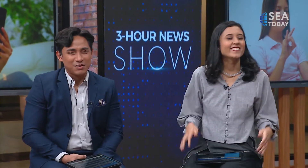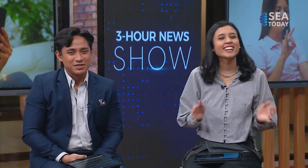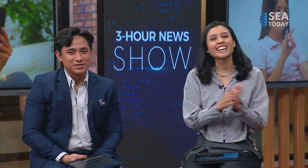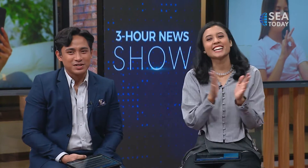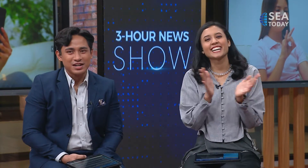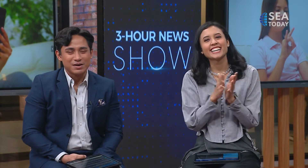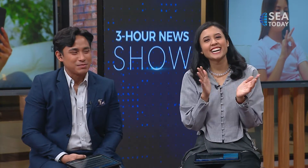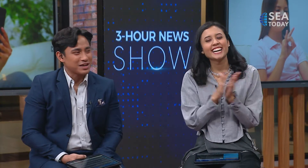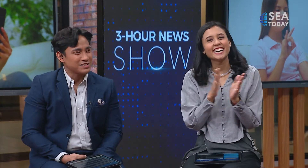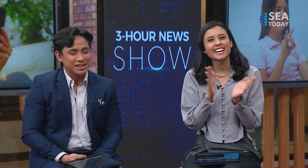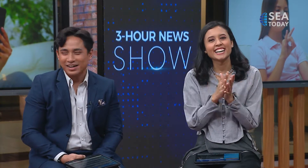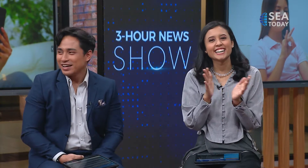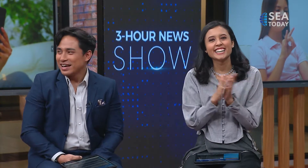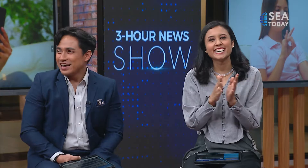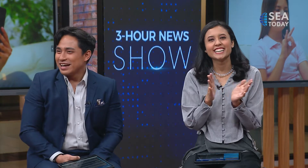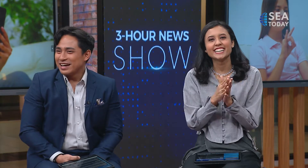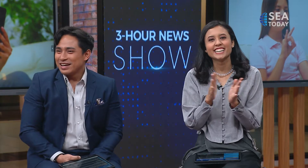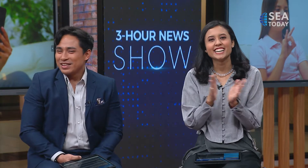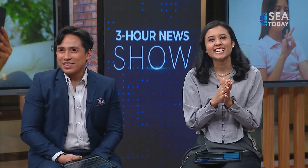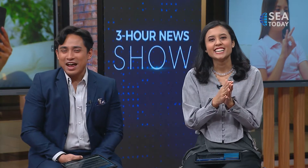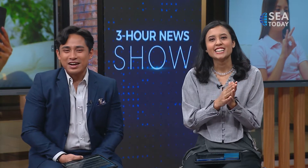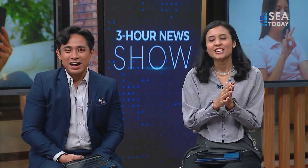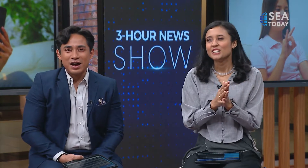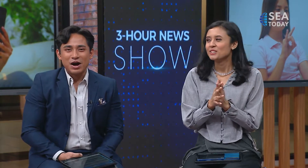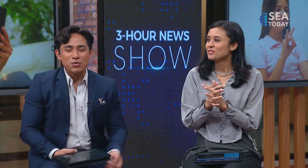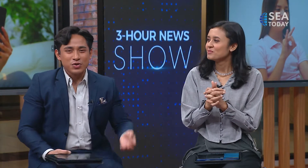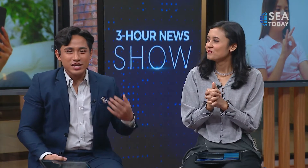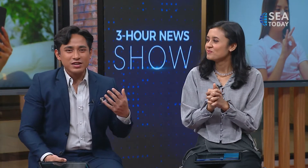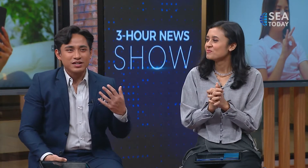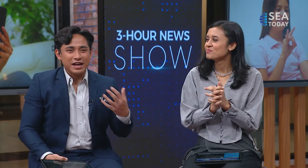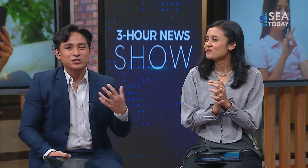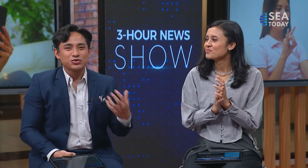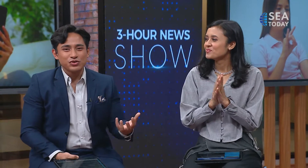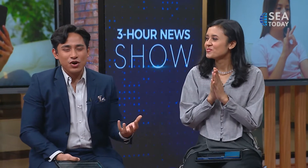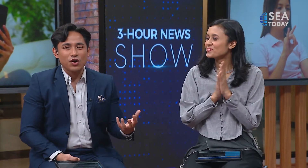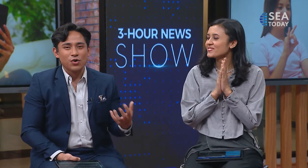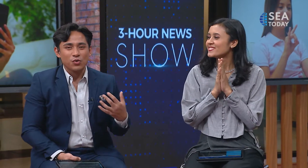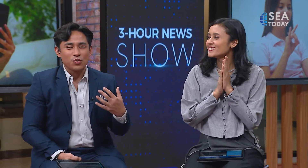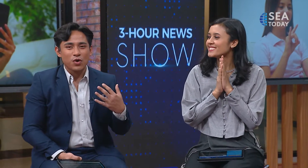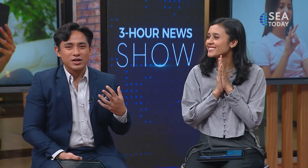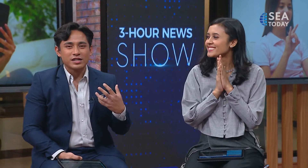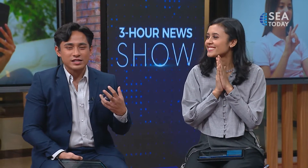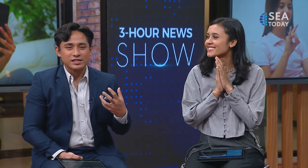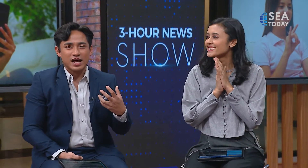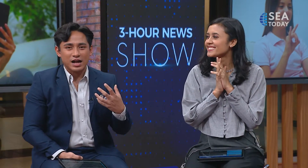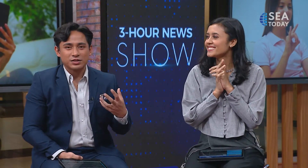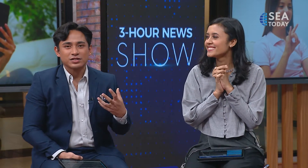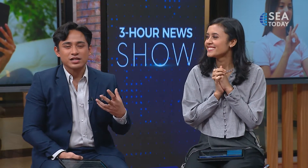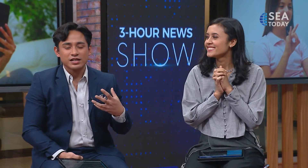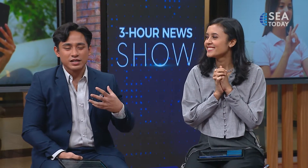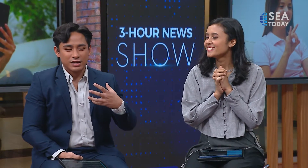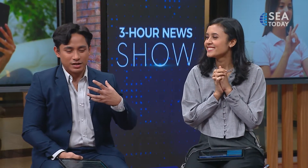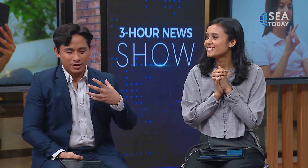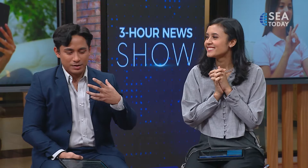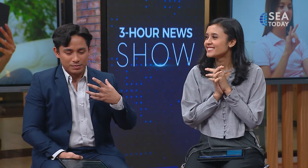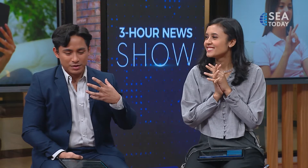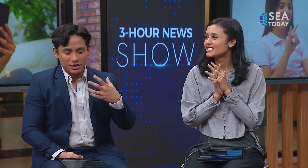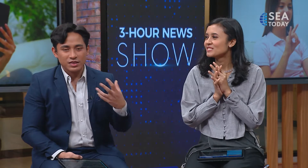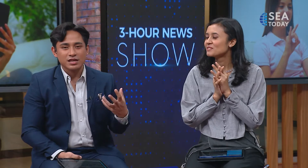we get to know what is actually um the thing